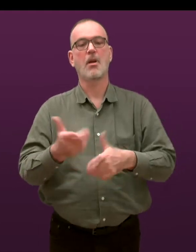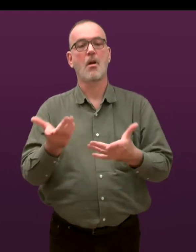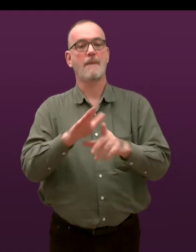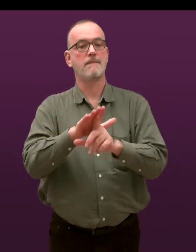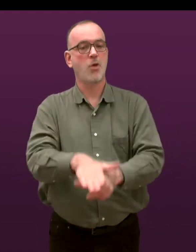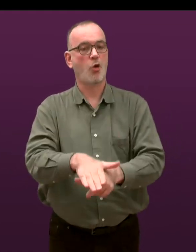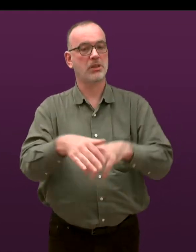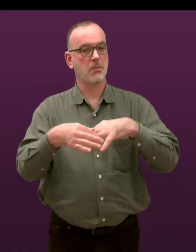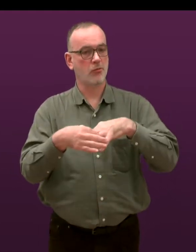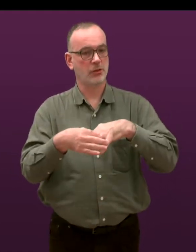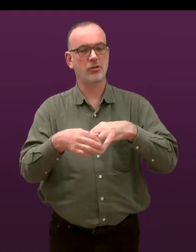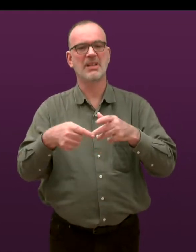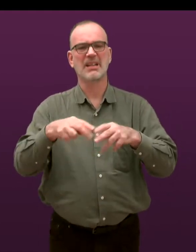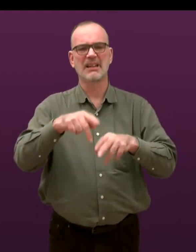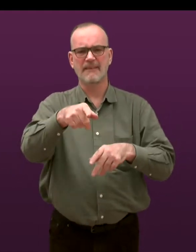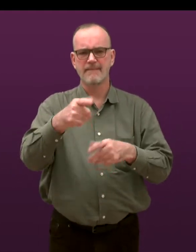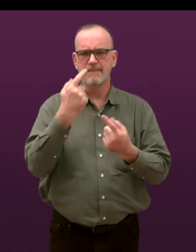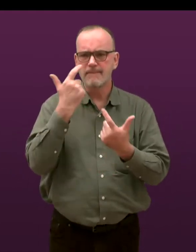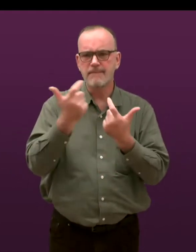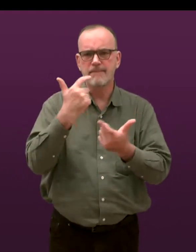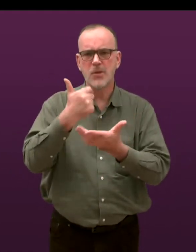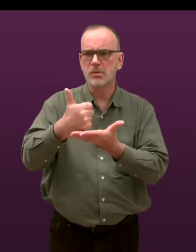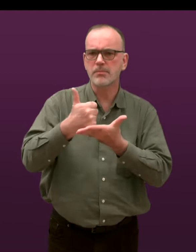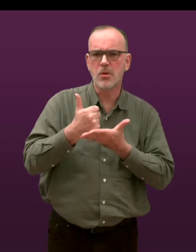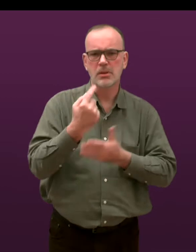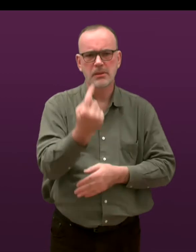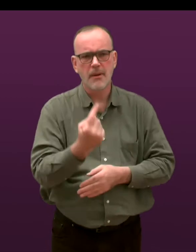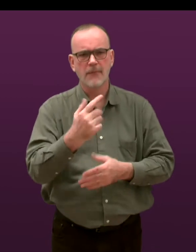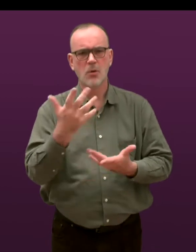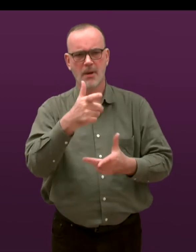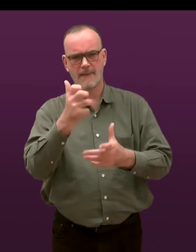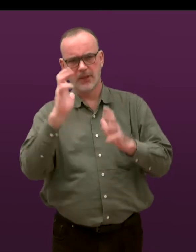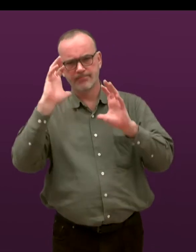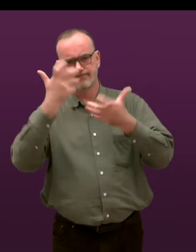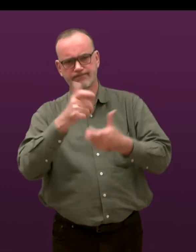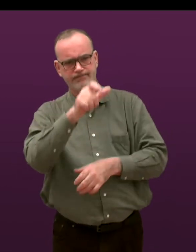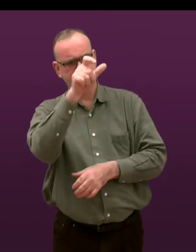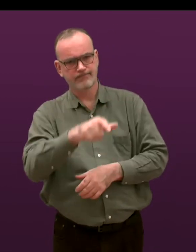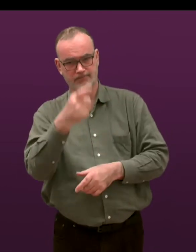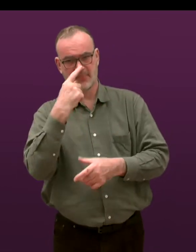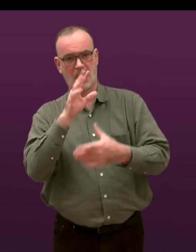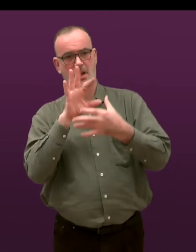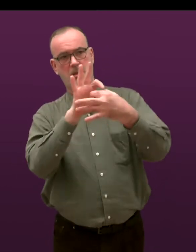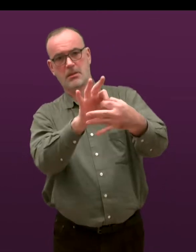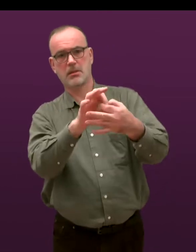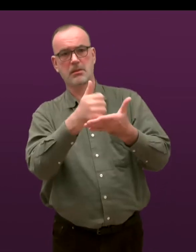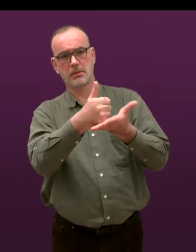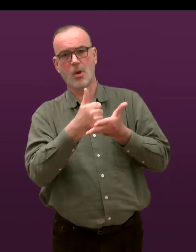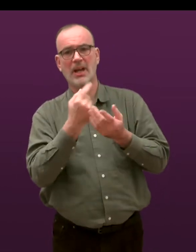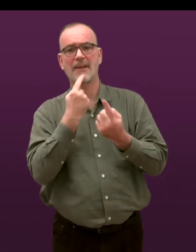and forced marriage. If you're looking for support for yourself or someone you're concerned about, you can find